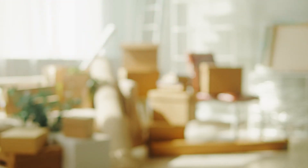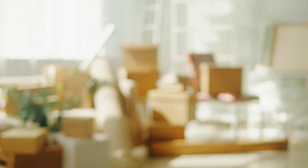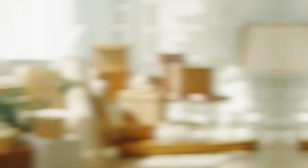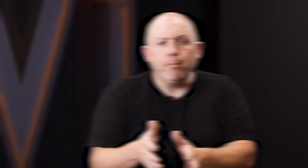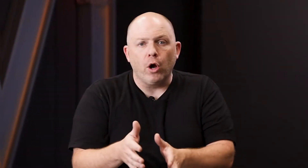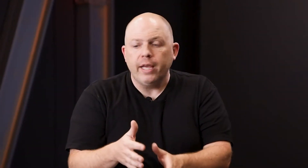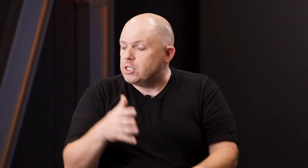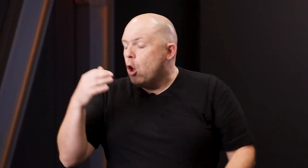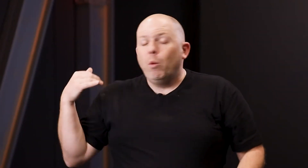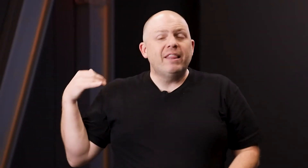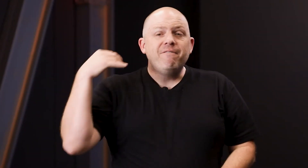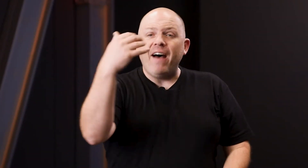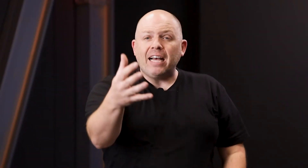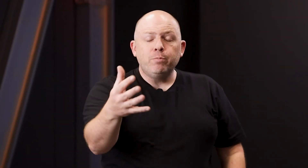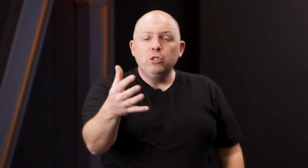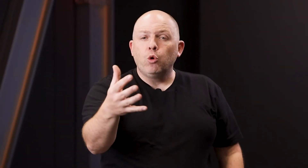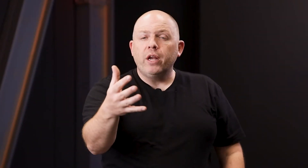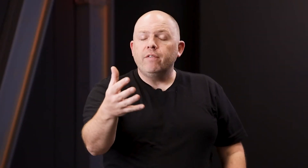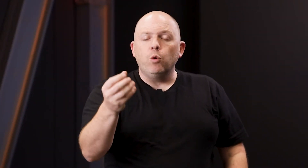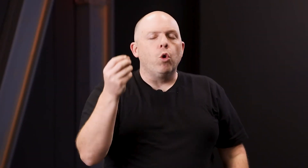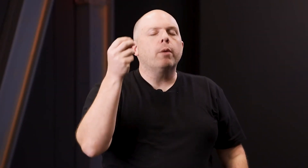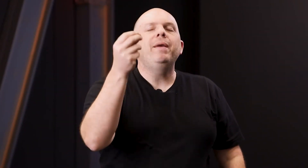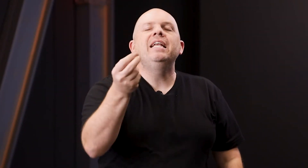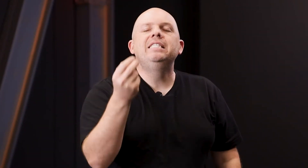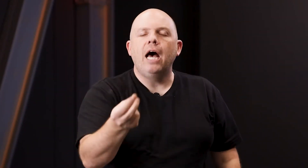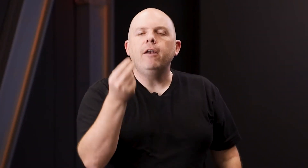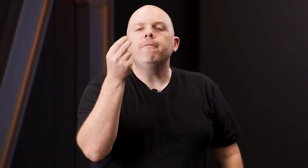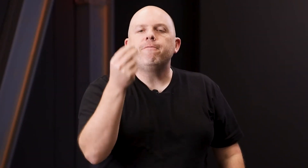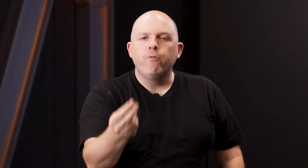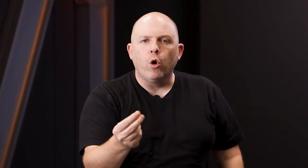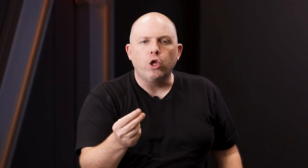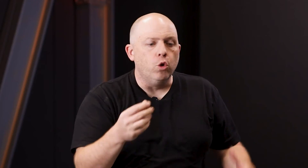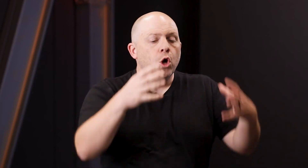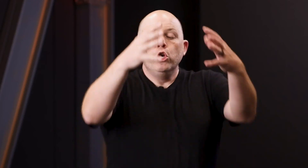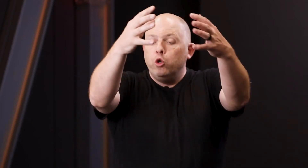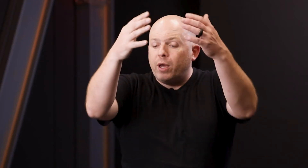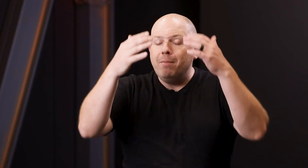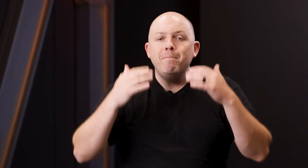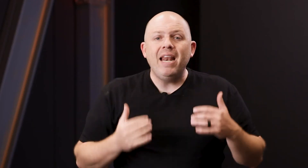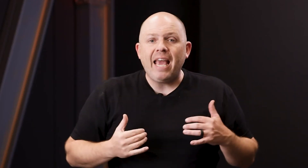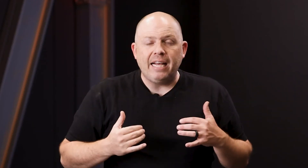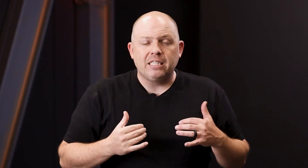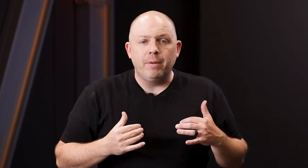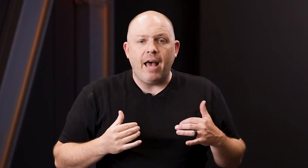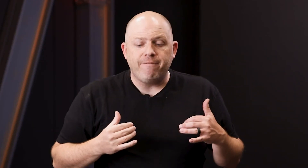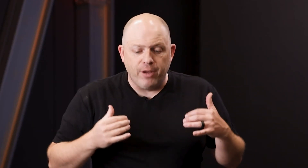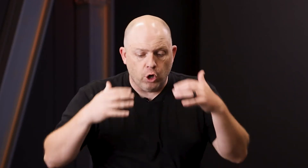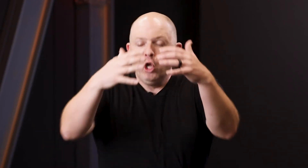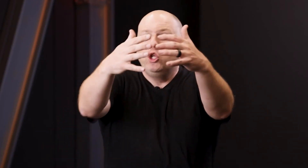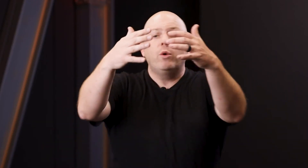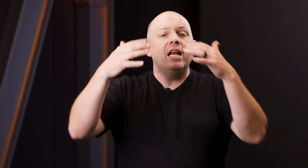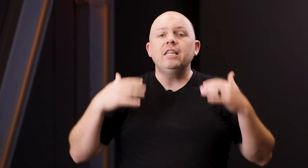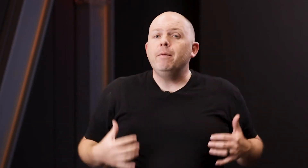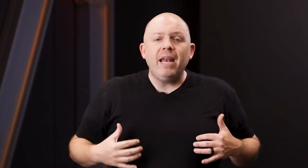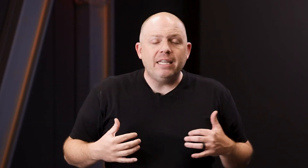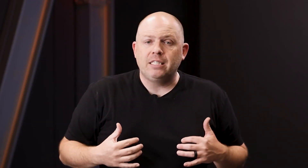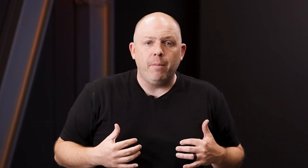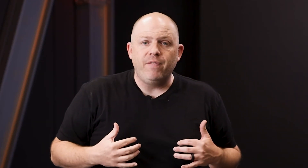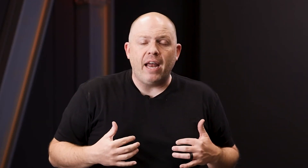right markets with the vast majority of the work being done for you, you can mitigate some of that fear. You can eliminate some of that